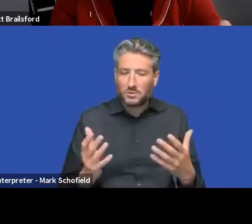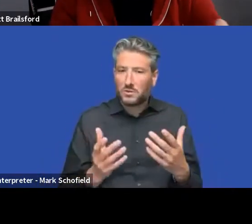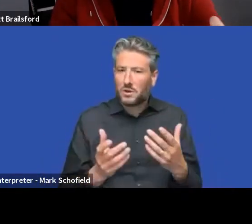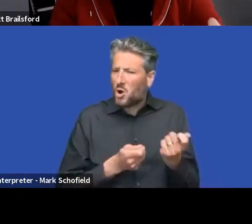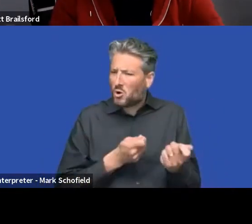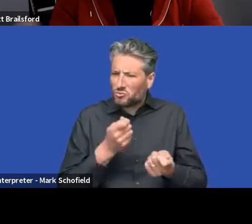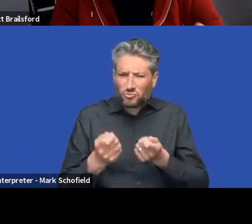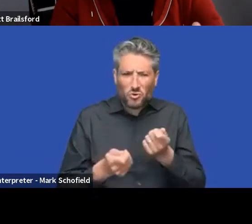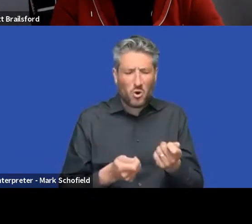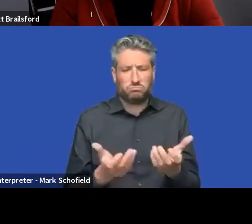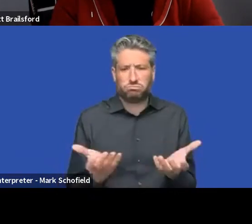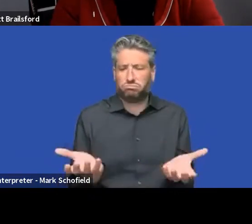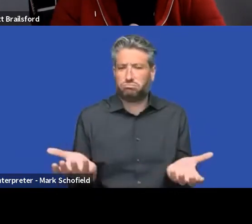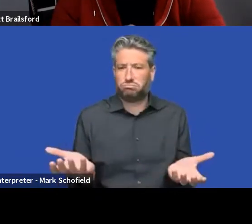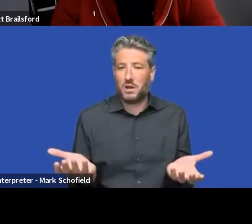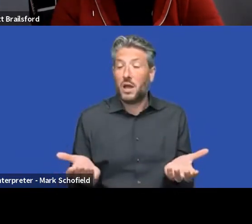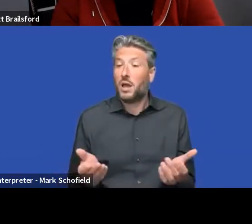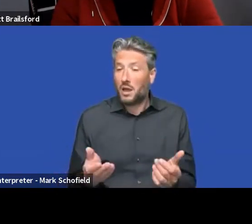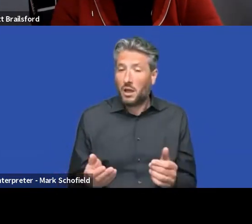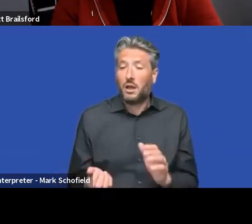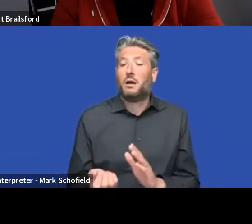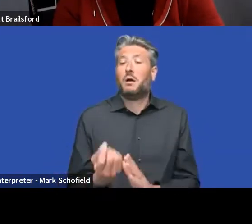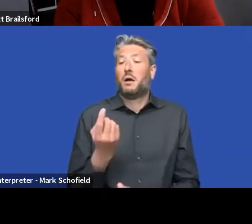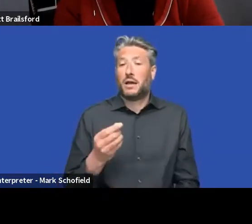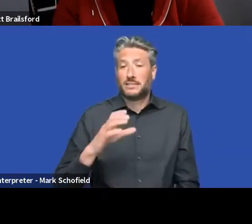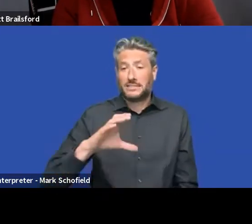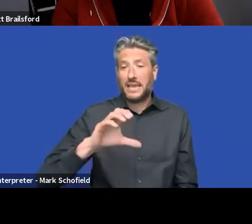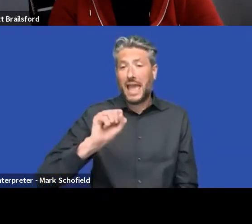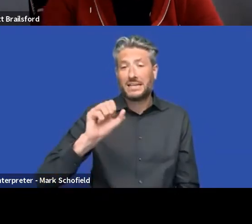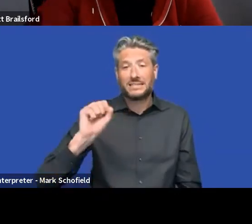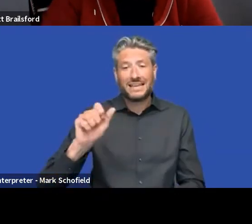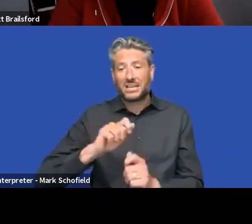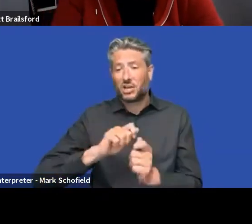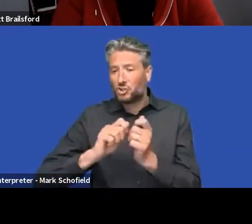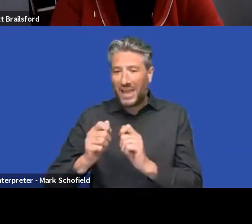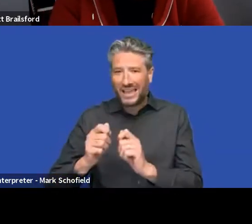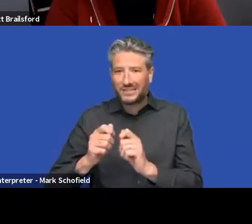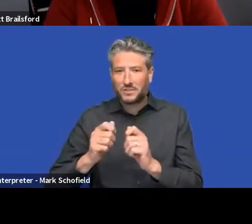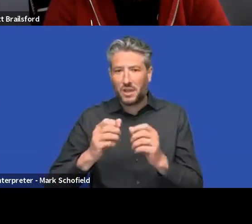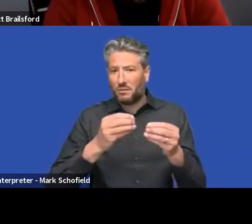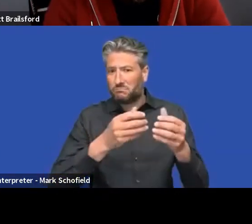invariably potentially break other packages that might be using those same CSS classes.